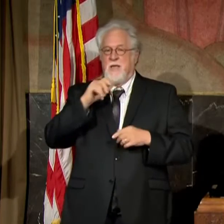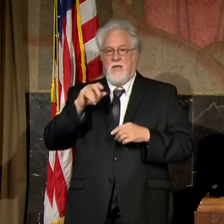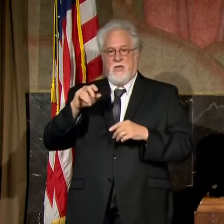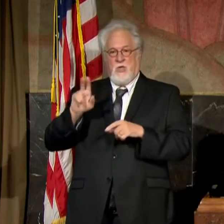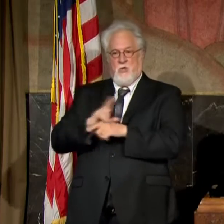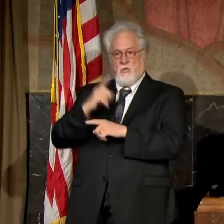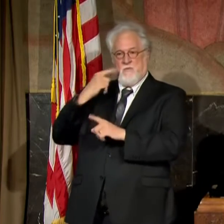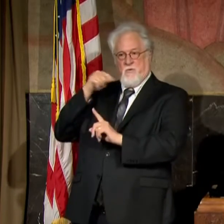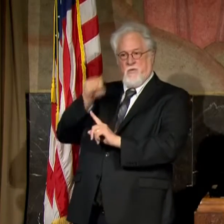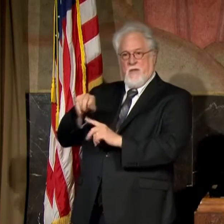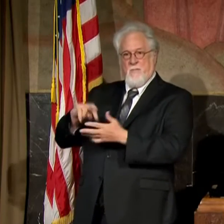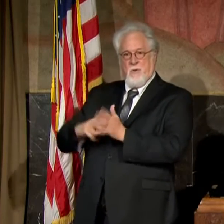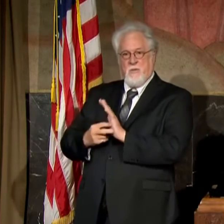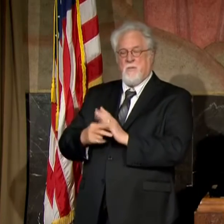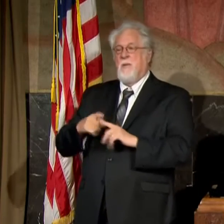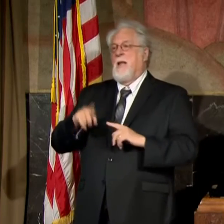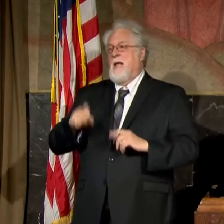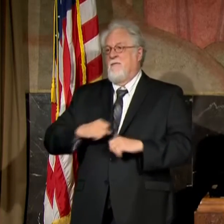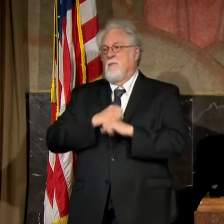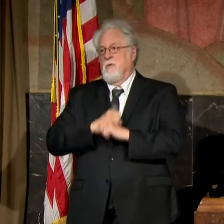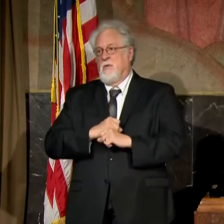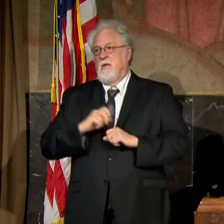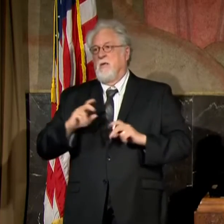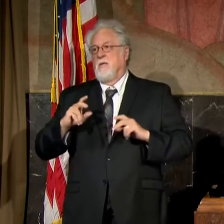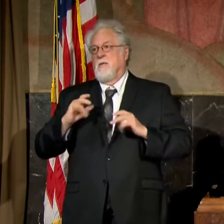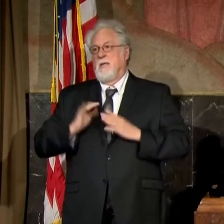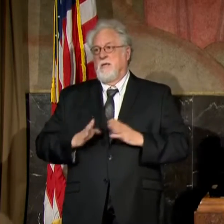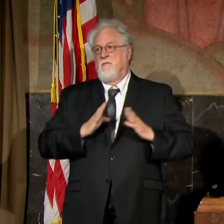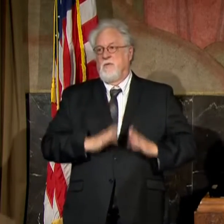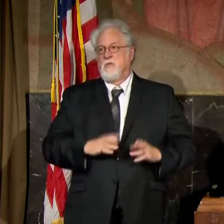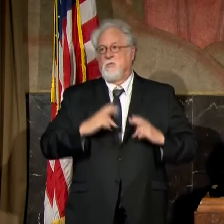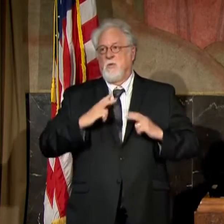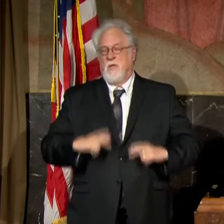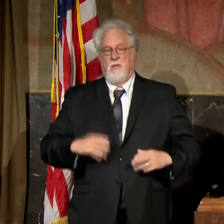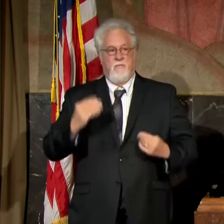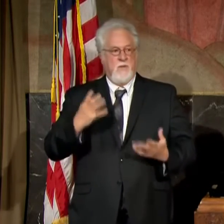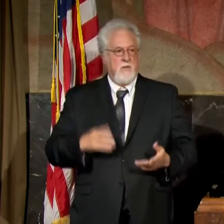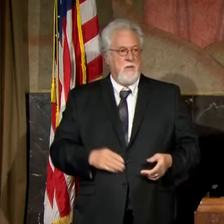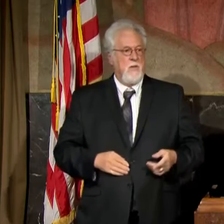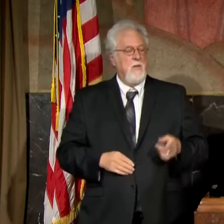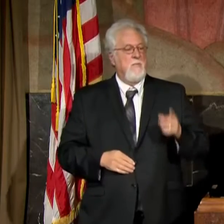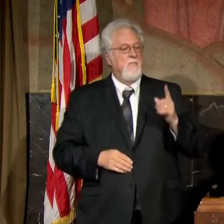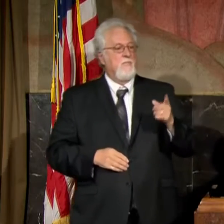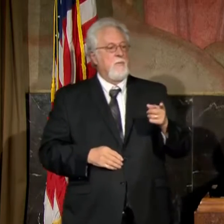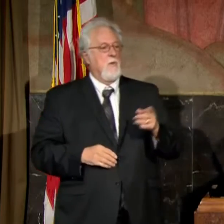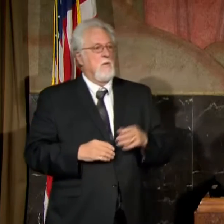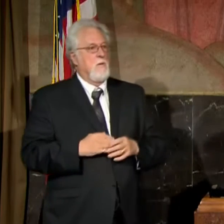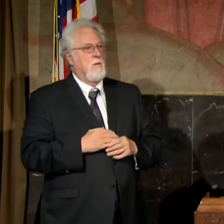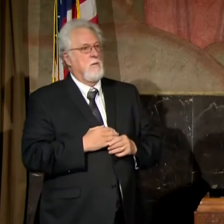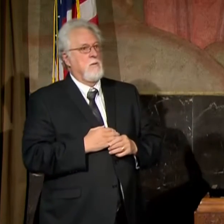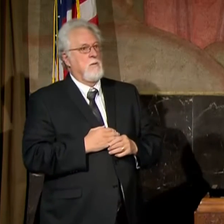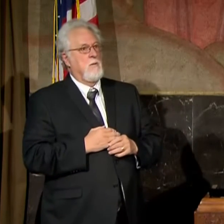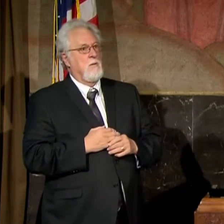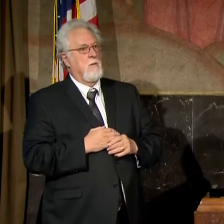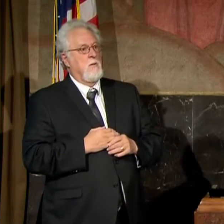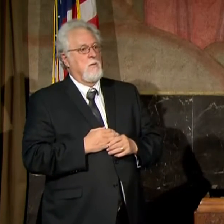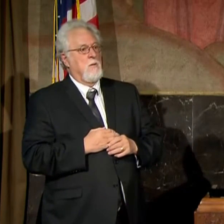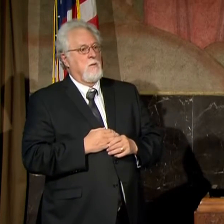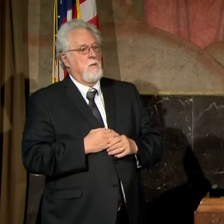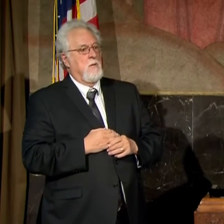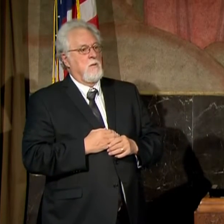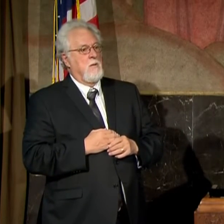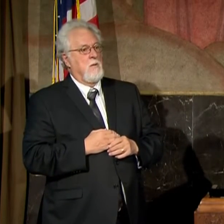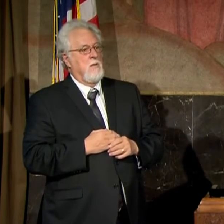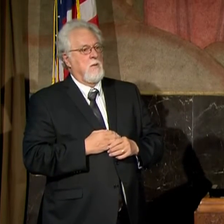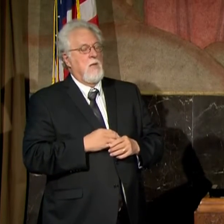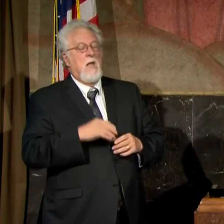purpose intended, but we have to protect individual health information. Is it clear, Dr. Henry, this is the list that,